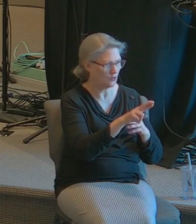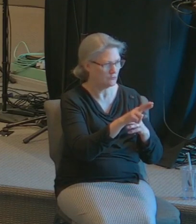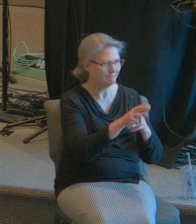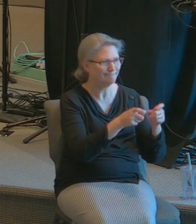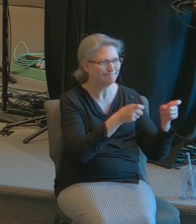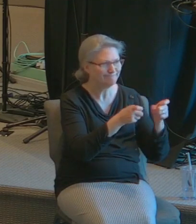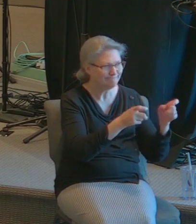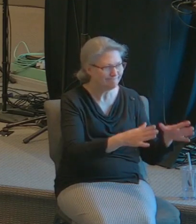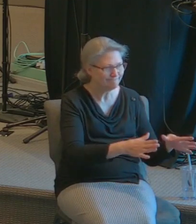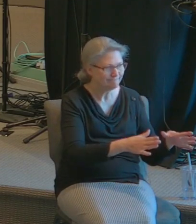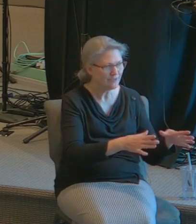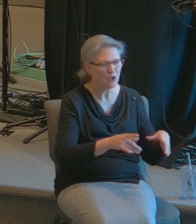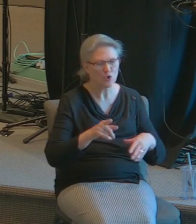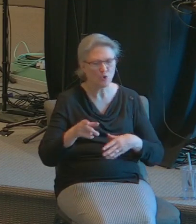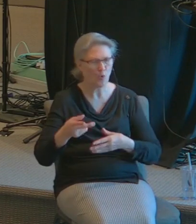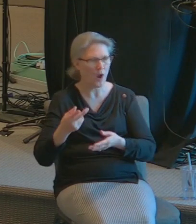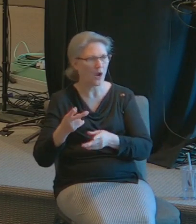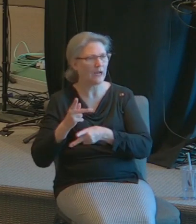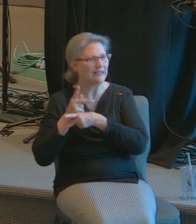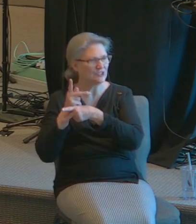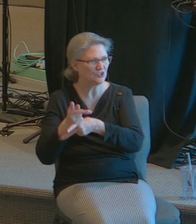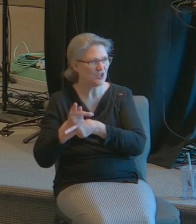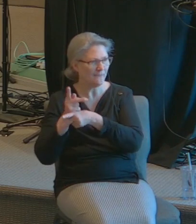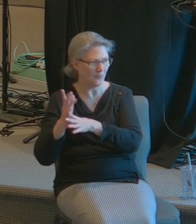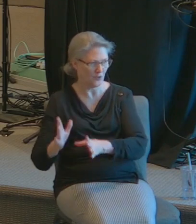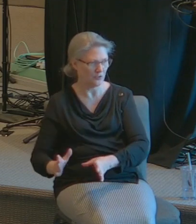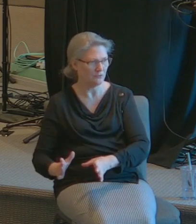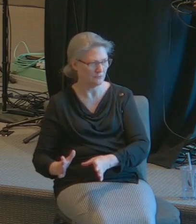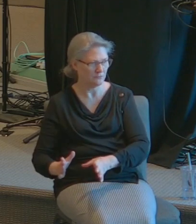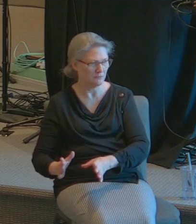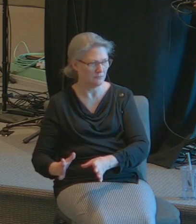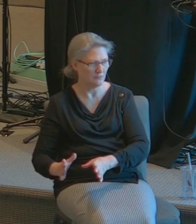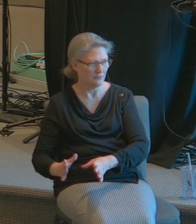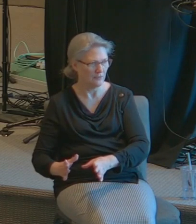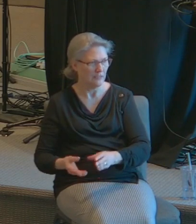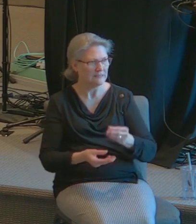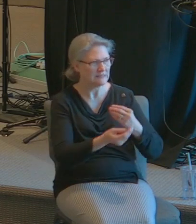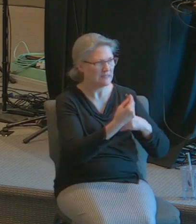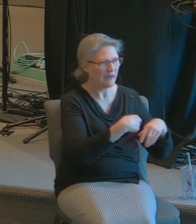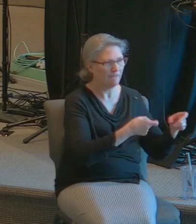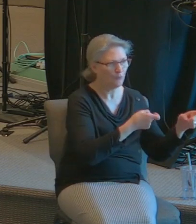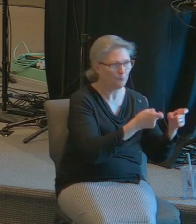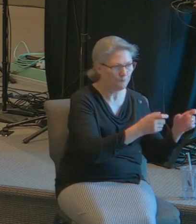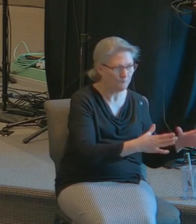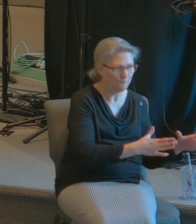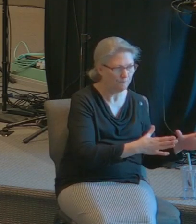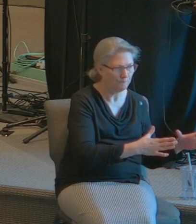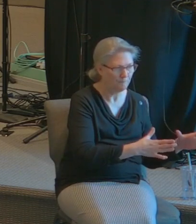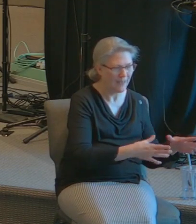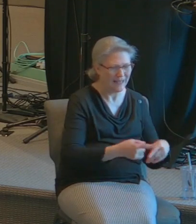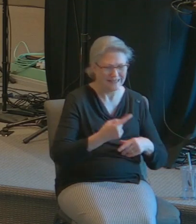why do I say that I say that because your tears